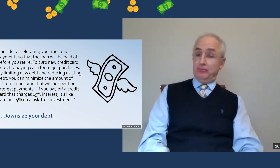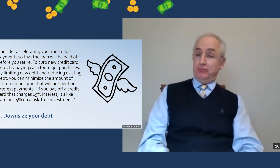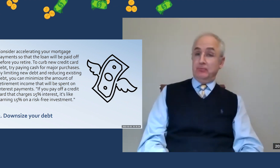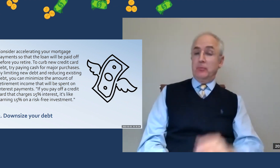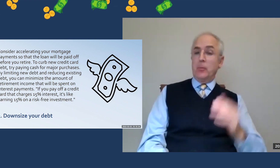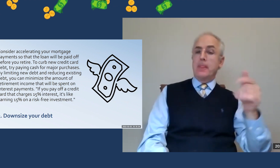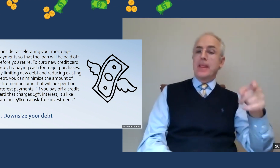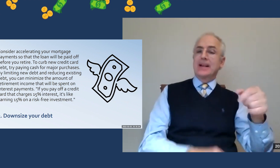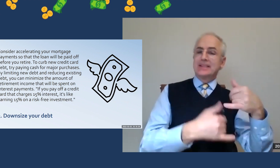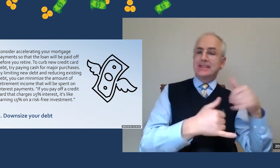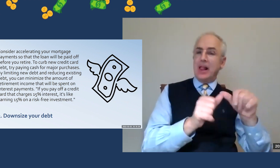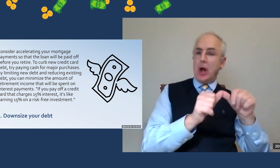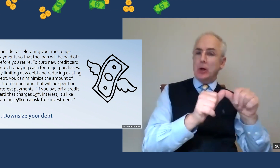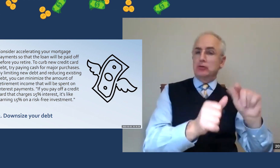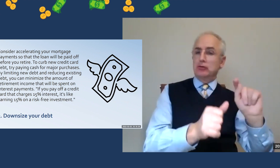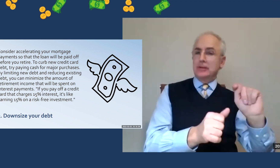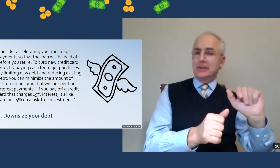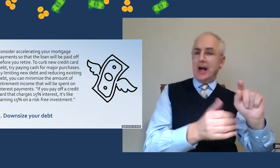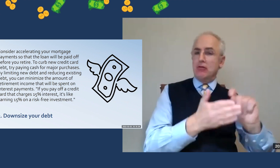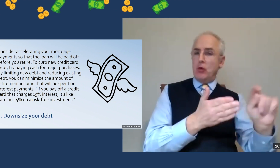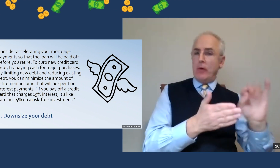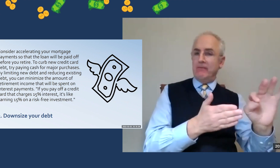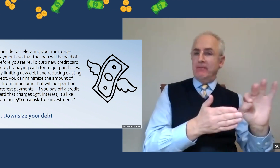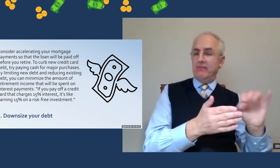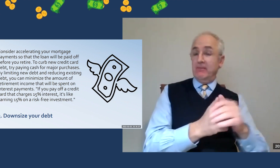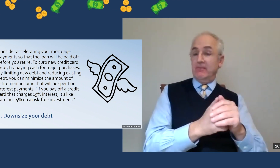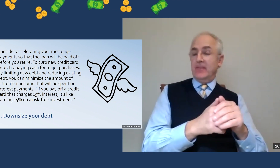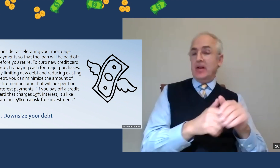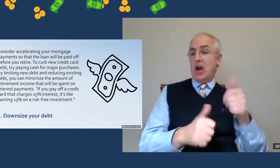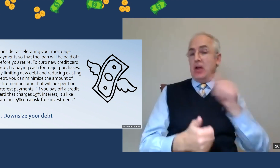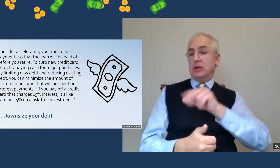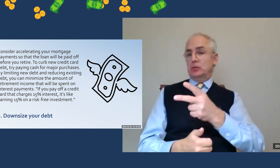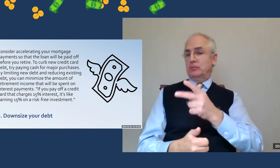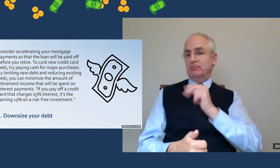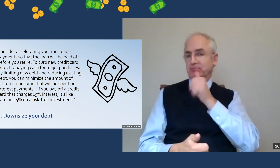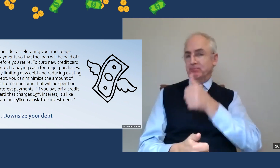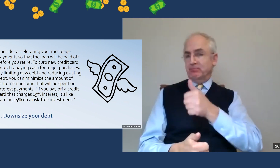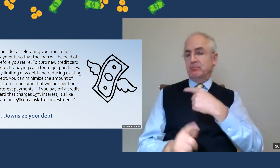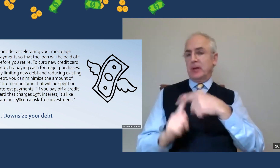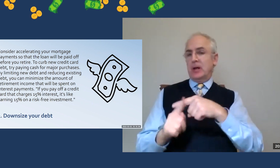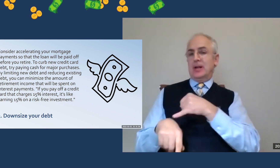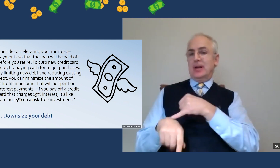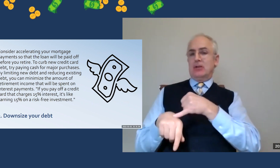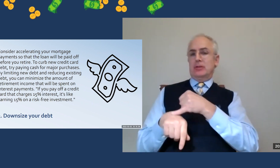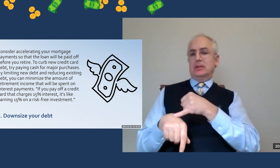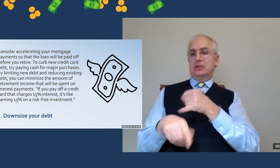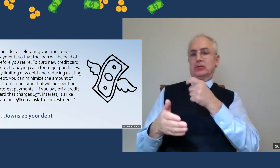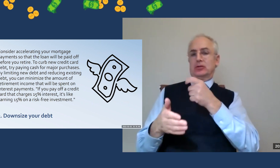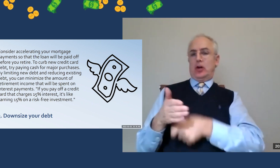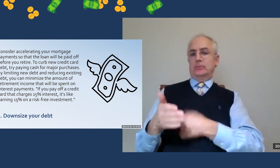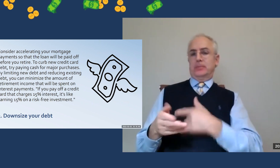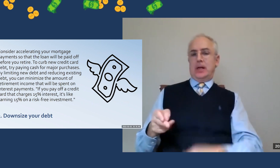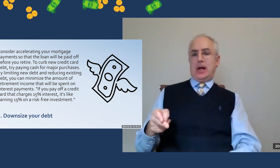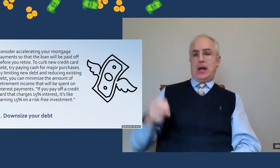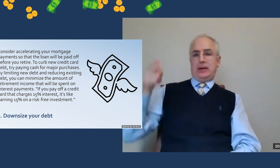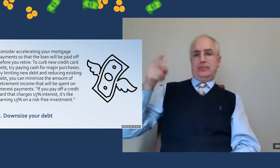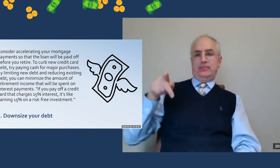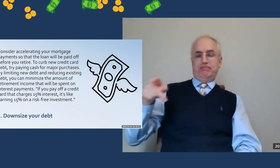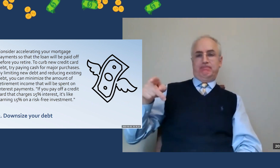last on the list. Second would be a car note. And first would be credit cards. Because that interest